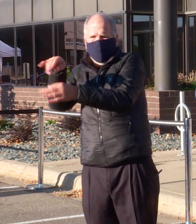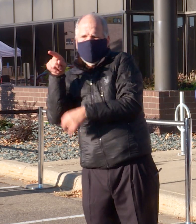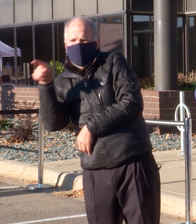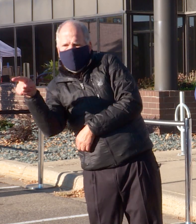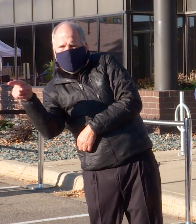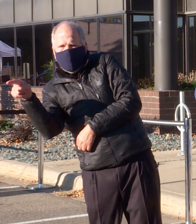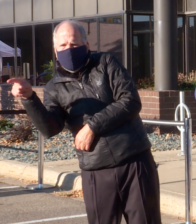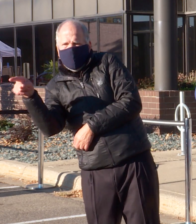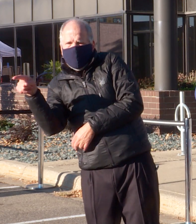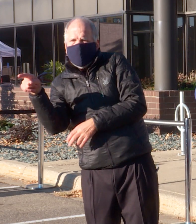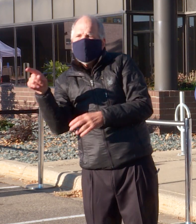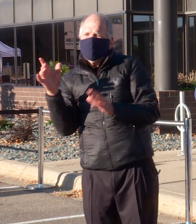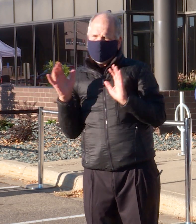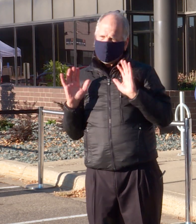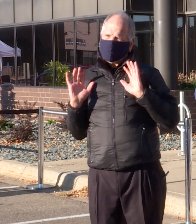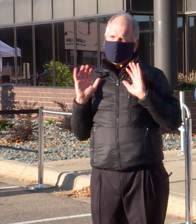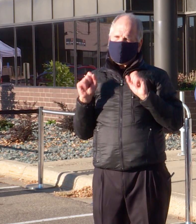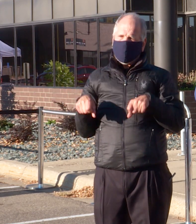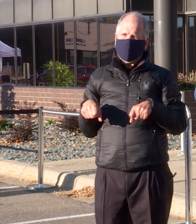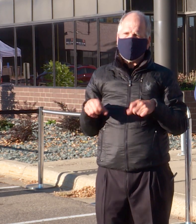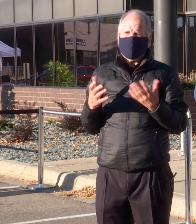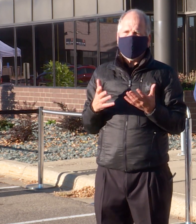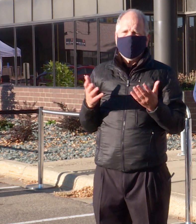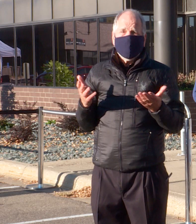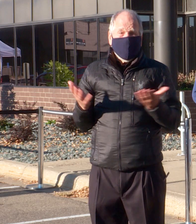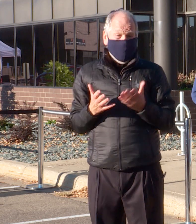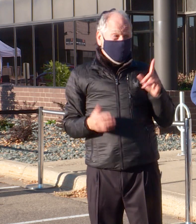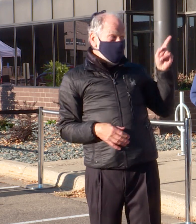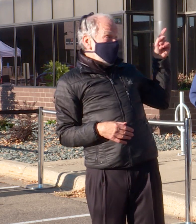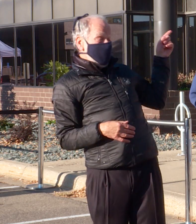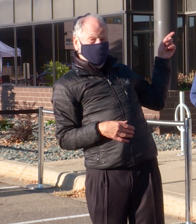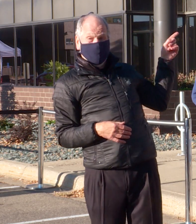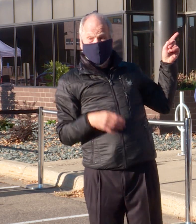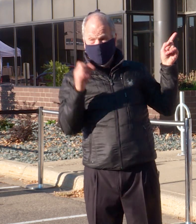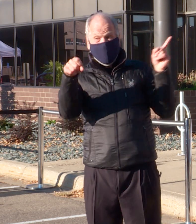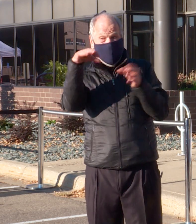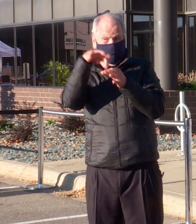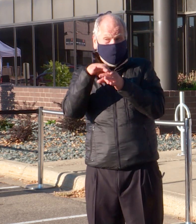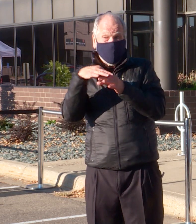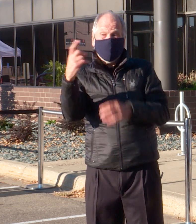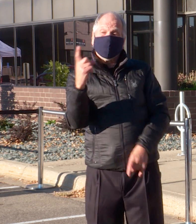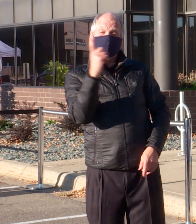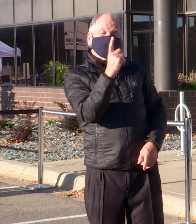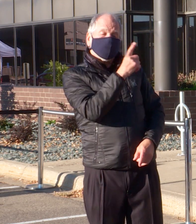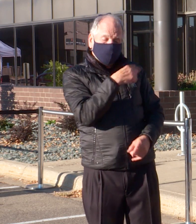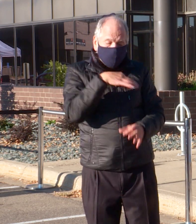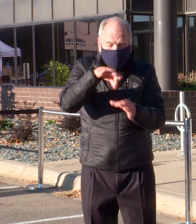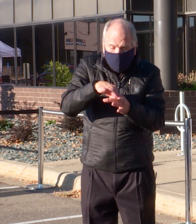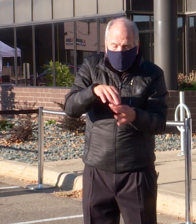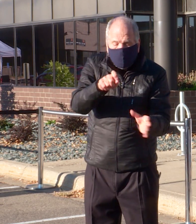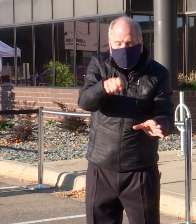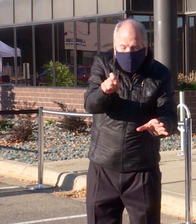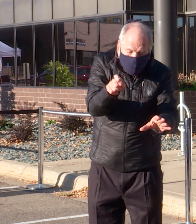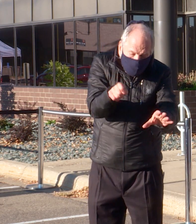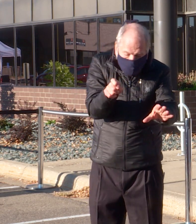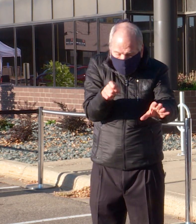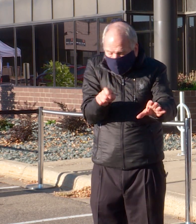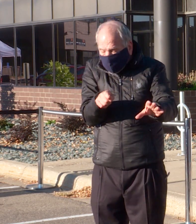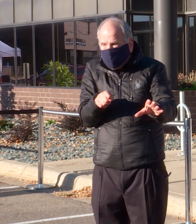In addition to our site here at the Hennepin Avenue location, on